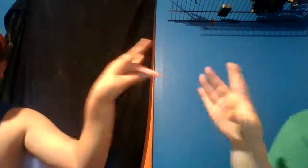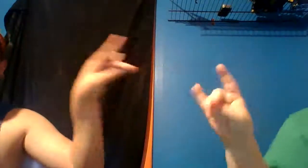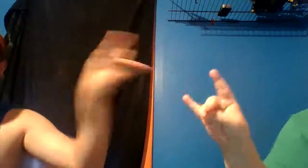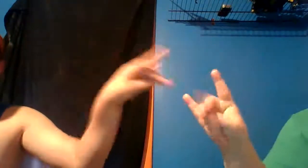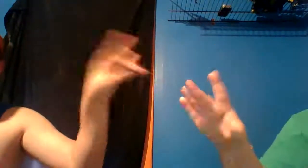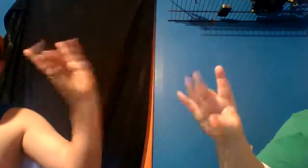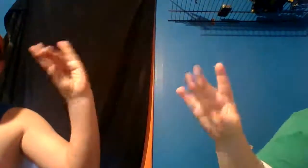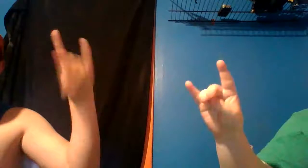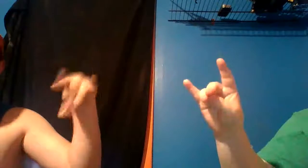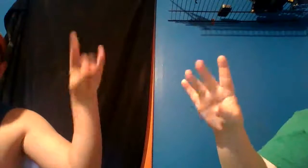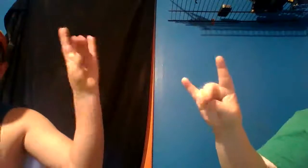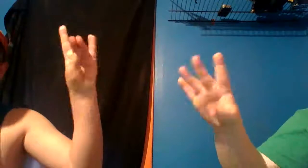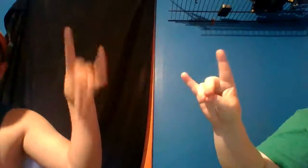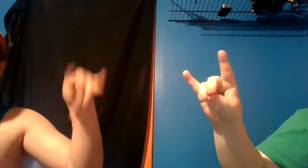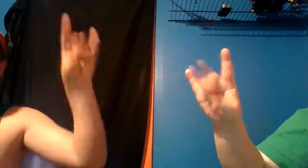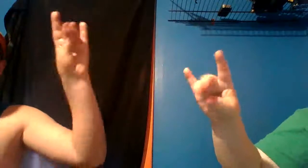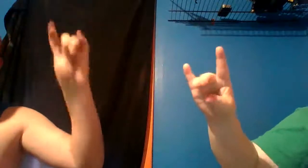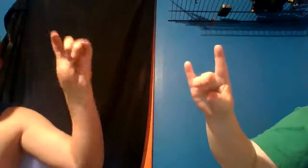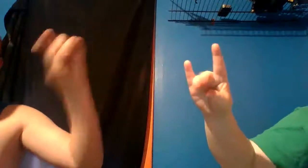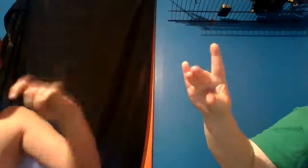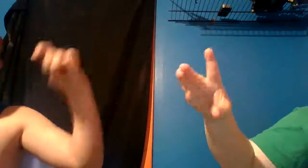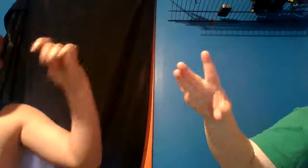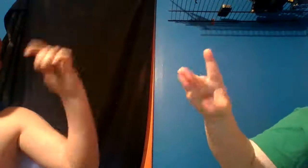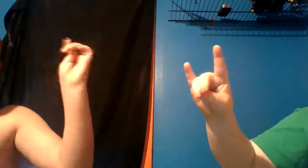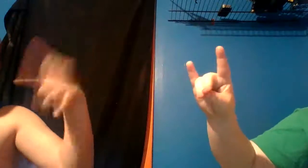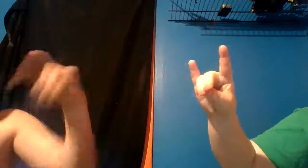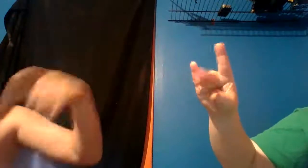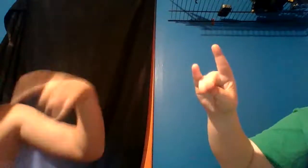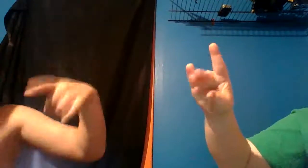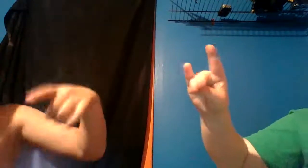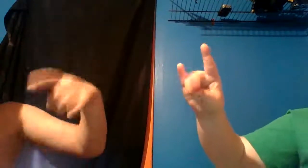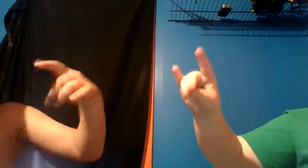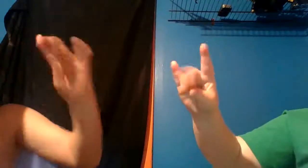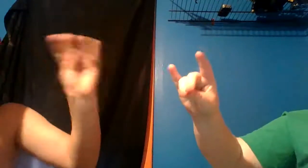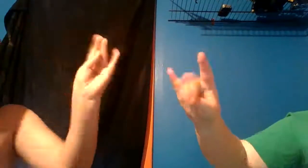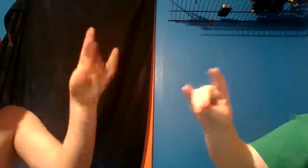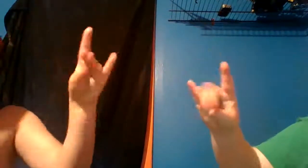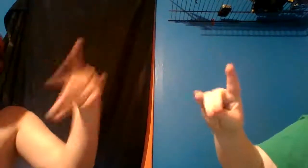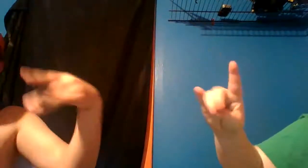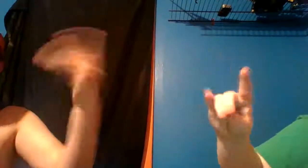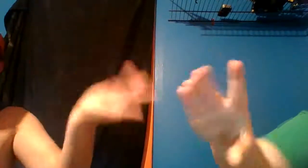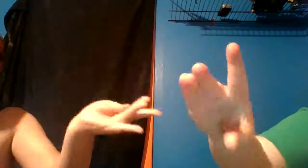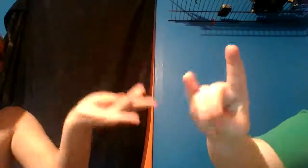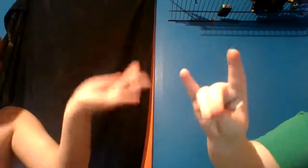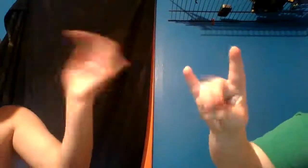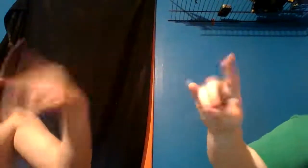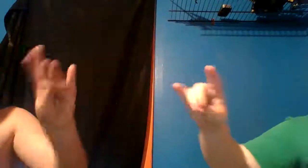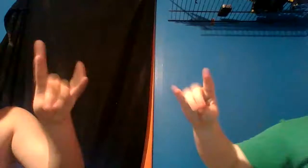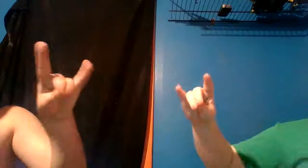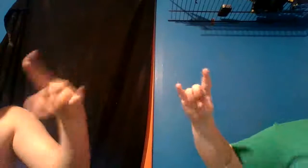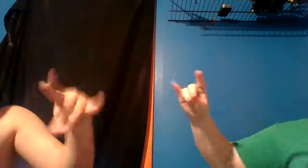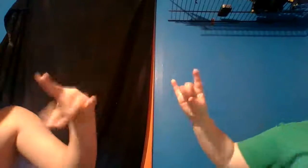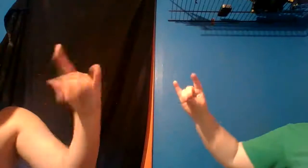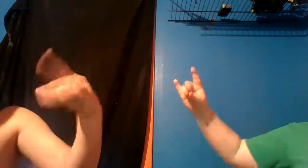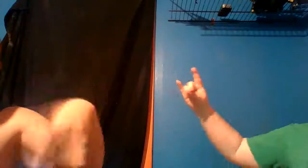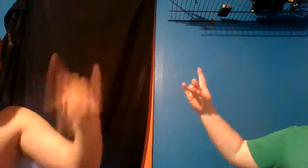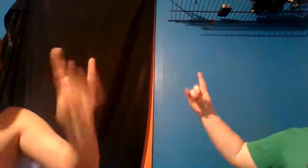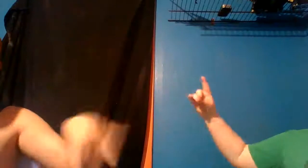-Kind. am the East of 14-9. Schwabble-Dabble-Glibble-Glabble-Schwibble-Schwab-Glab. Dibble-Dabble-Schwibble-Schwabble-Glab